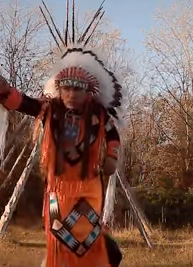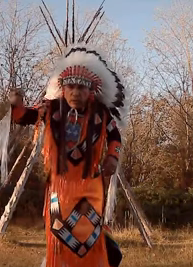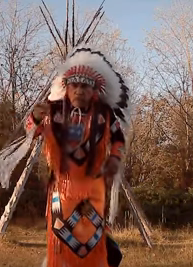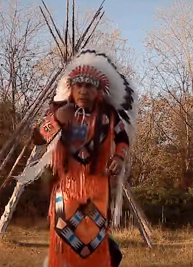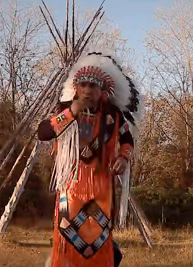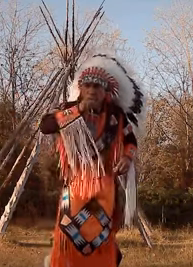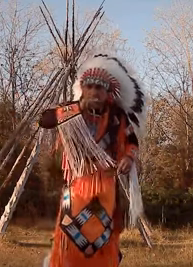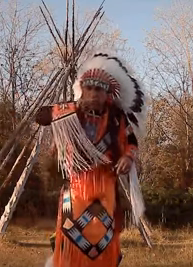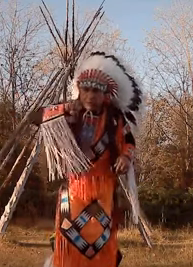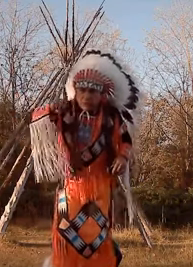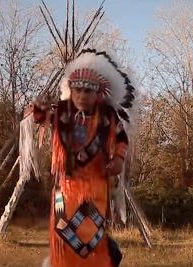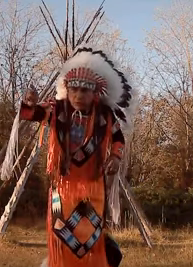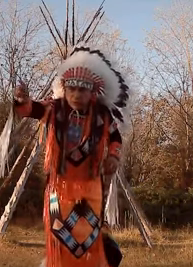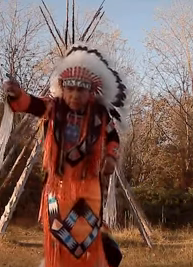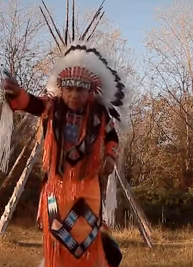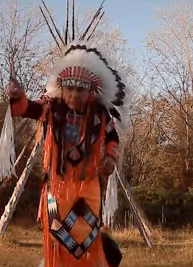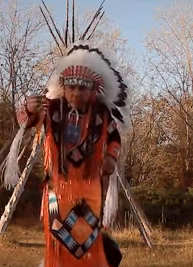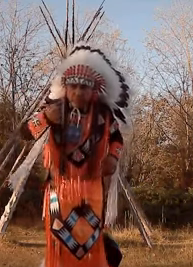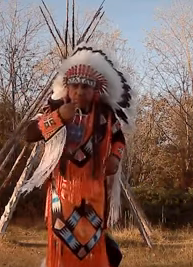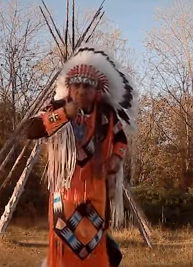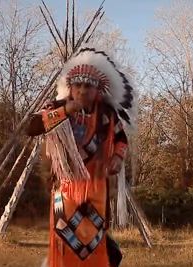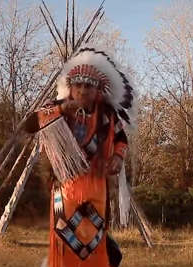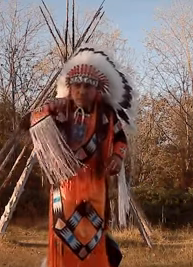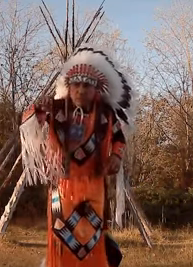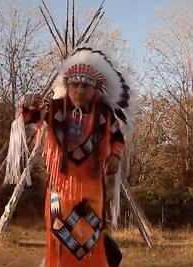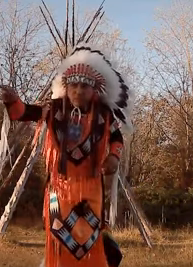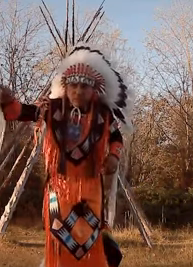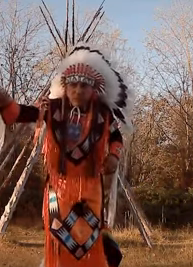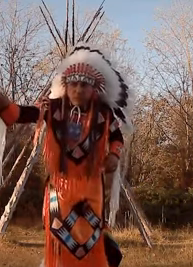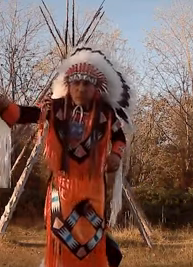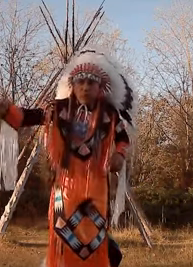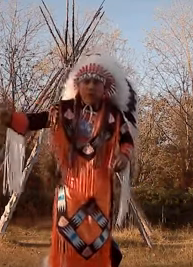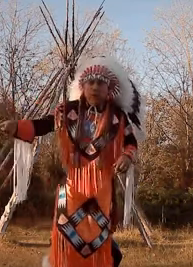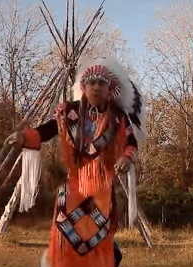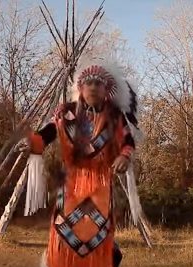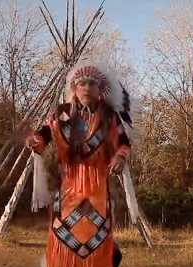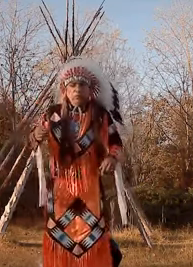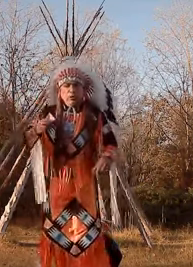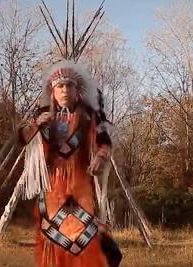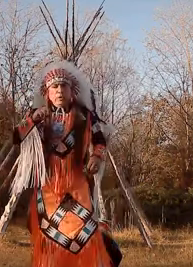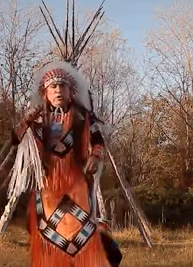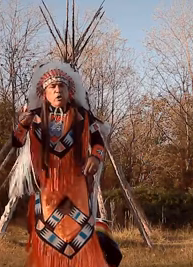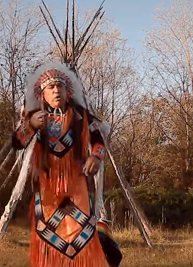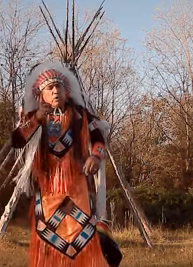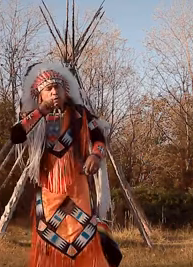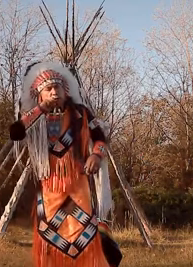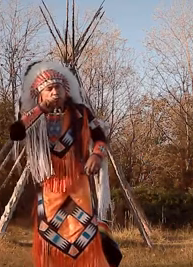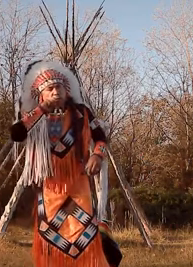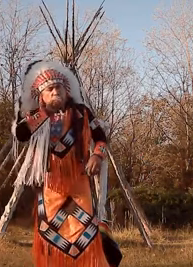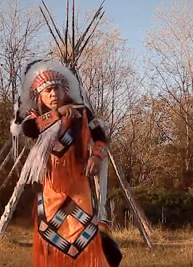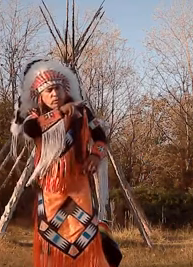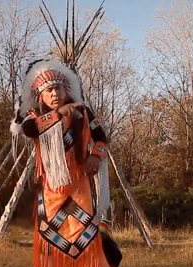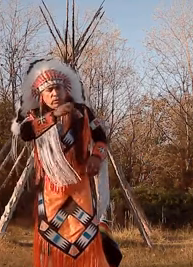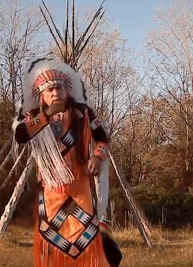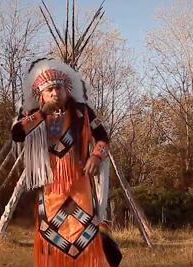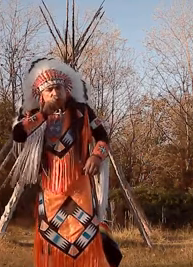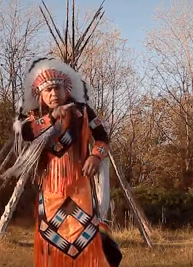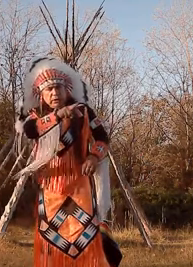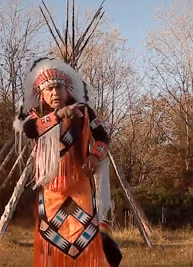we want our words to be straight we don't want to we don't when we talk we don't want to speak